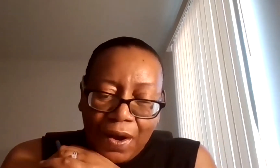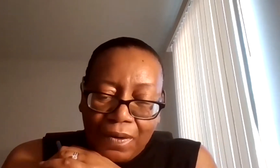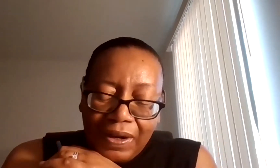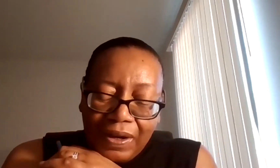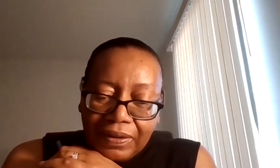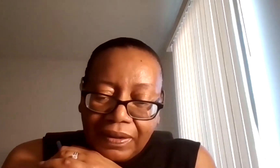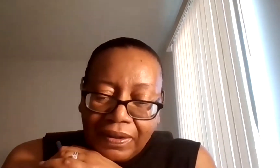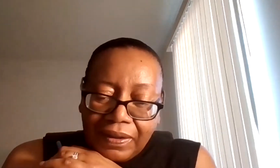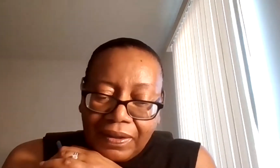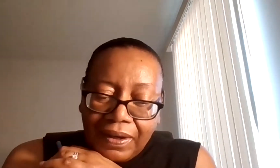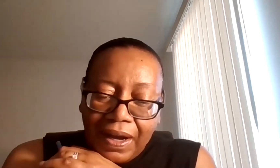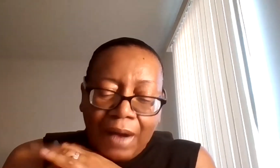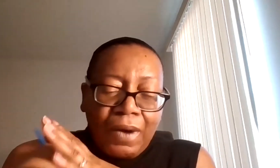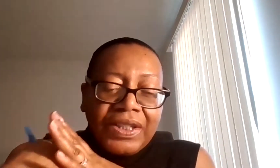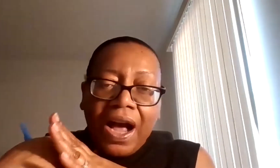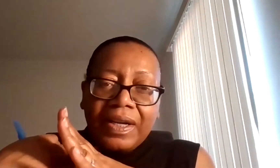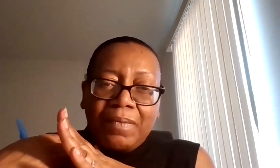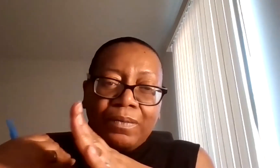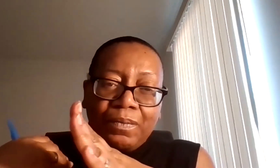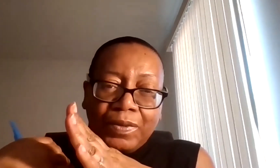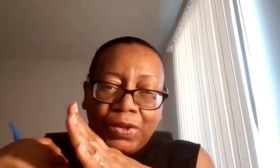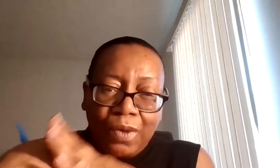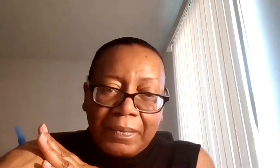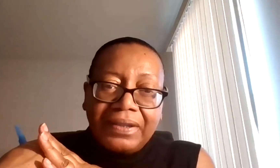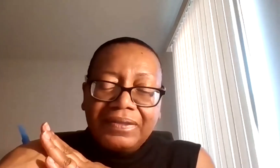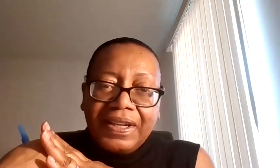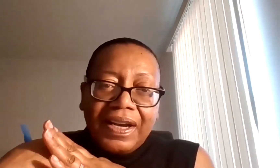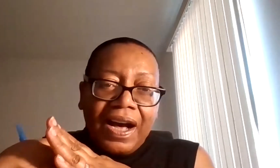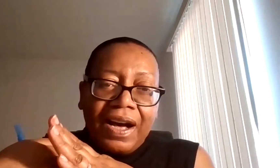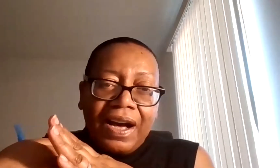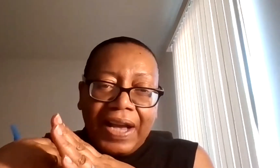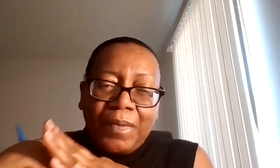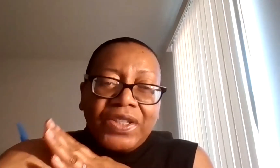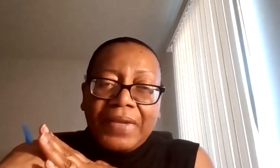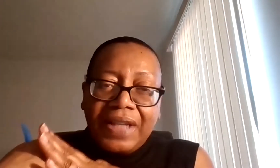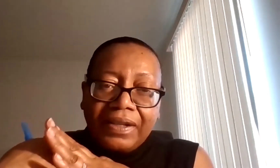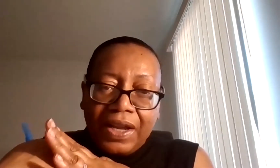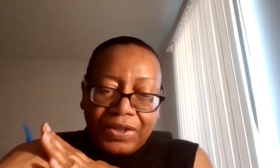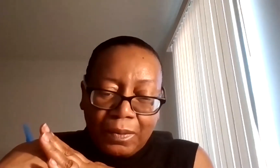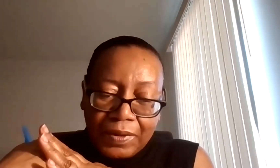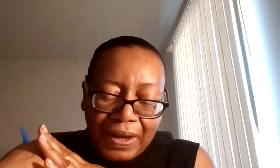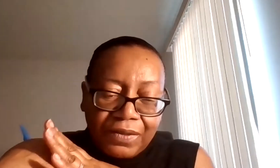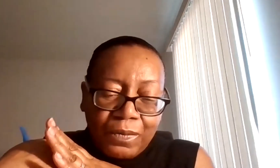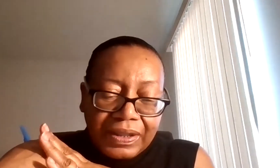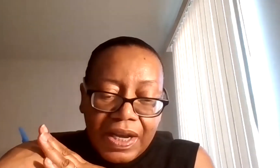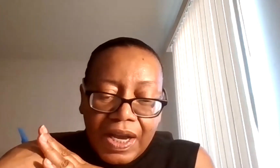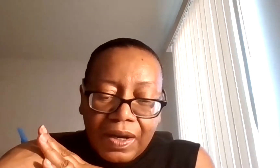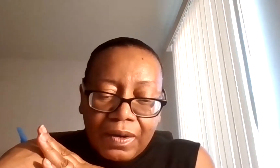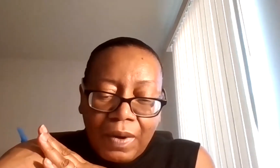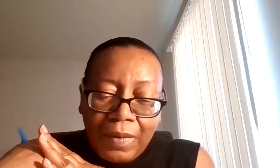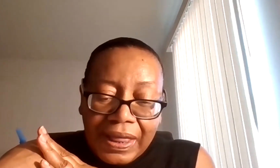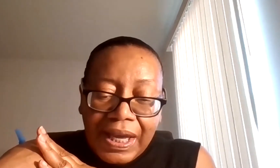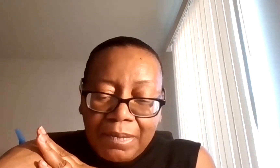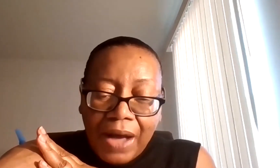So I want to talk about trauma, uh, especially from the psychological perspective. When,